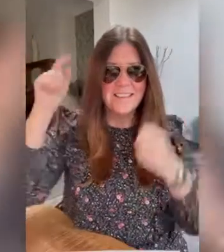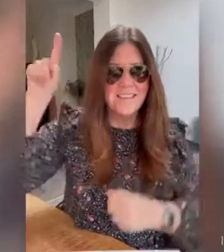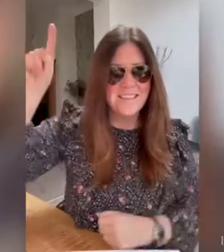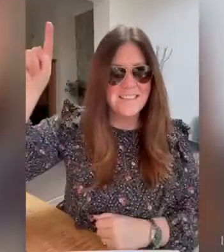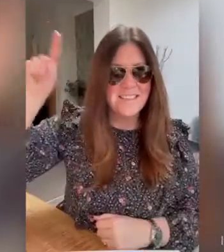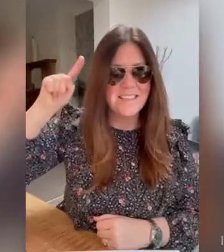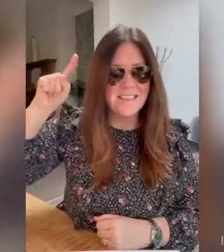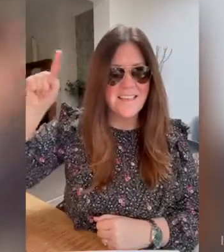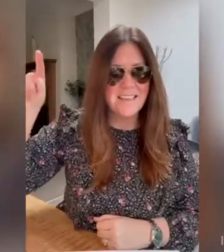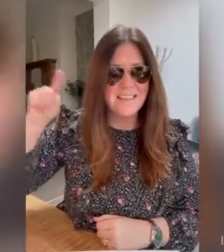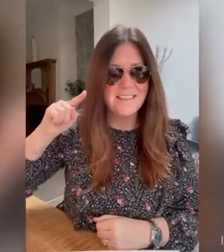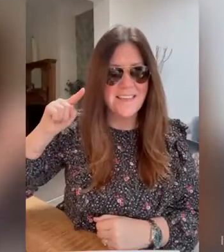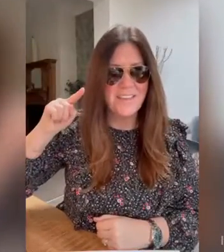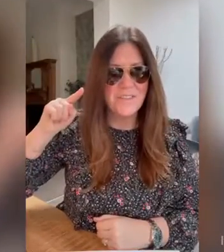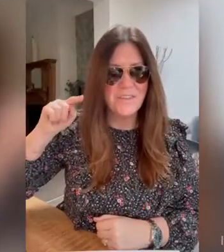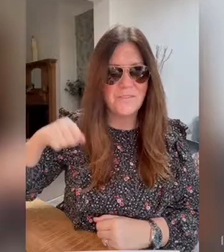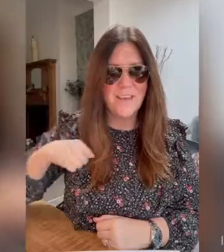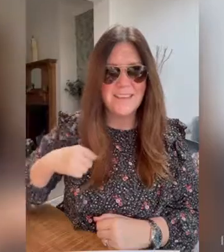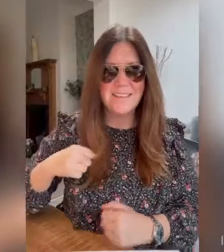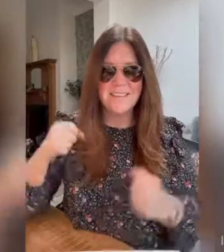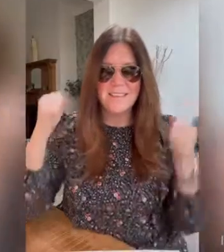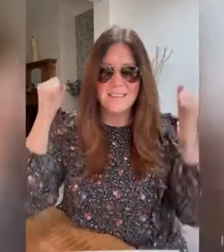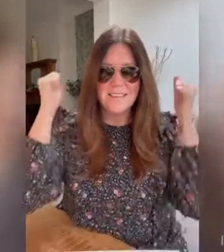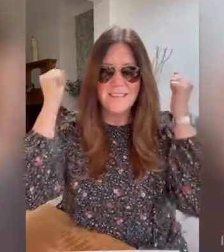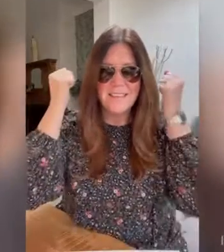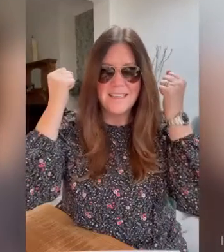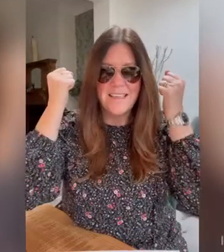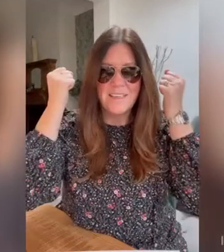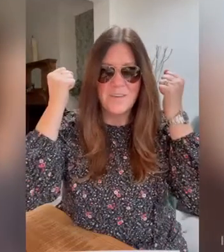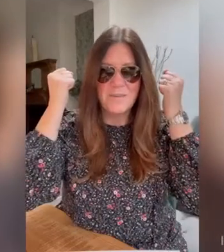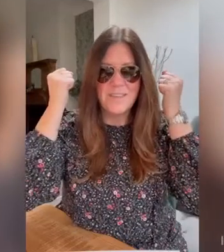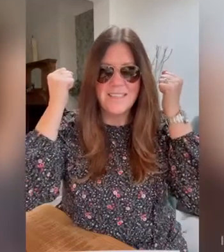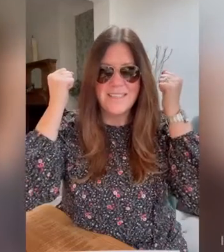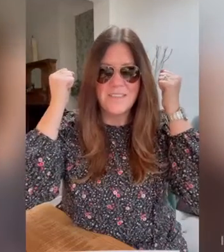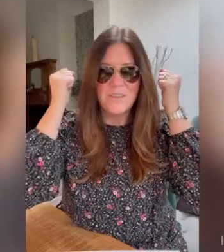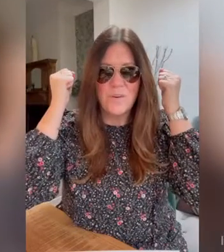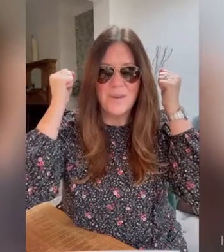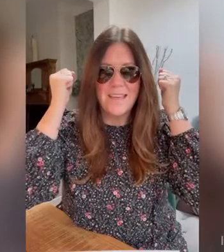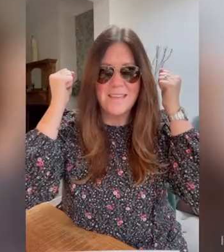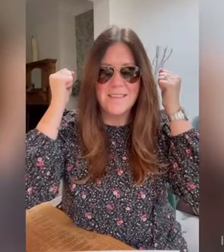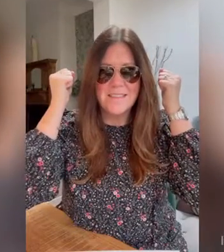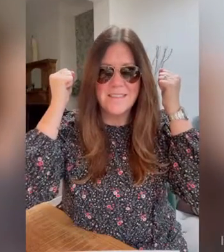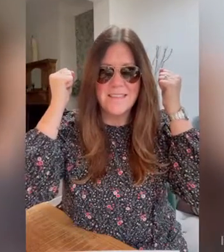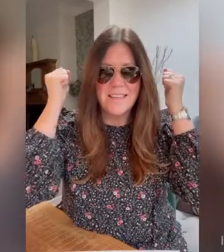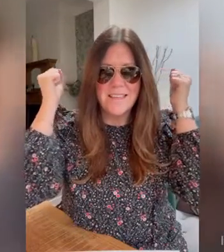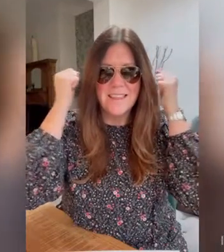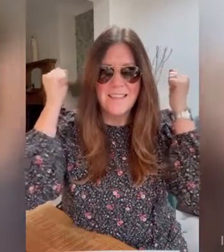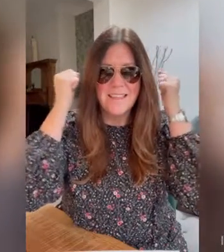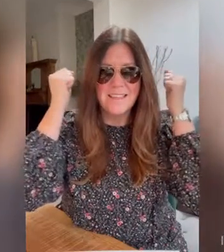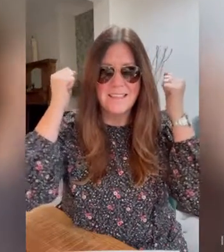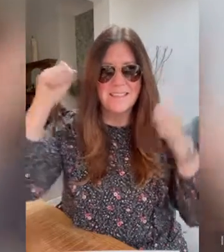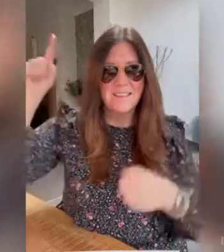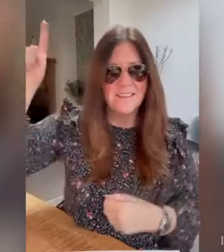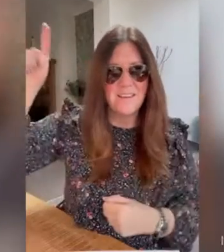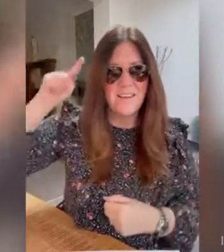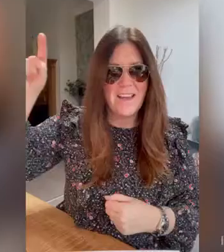that's a zigzag down to your face and your fists next to your ears. Thunder. So lightning